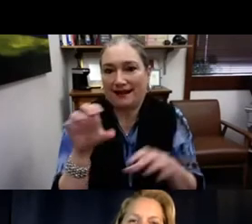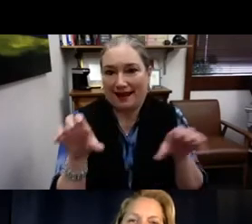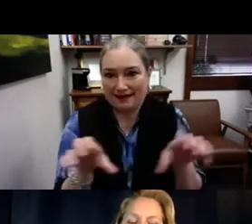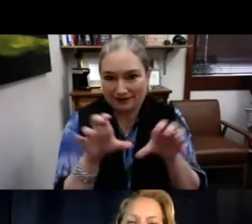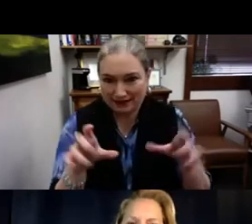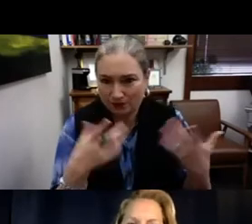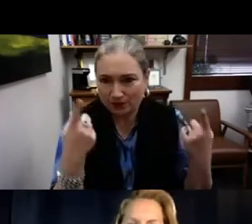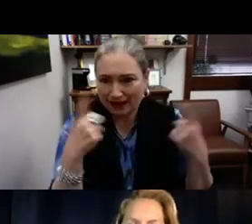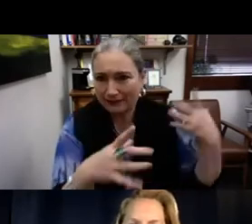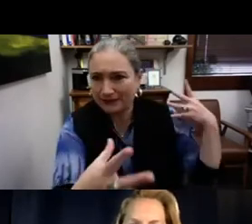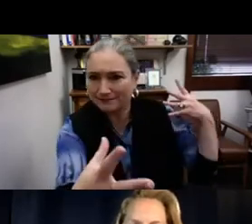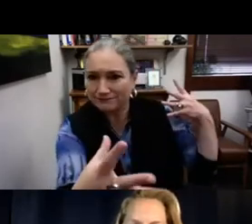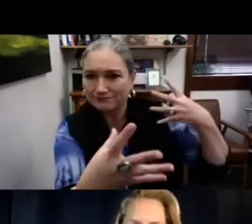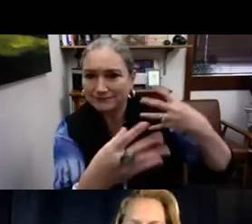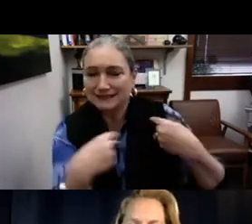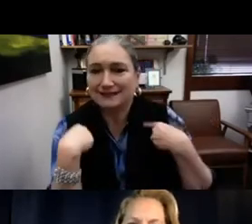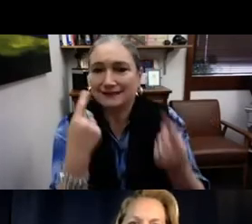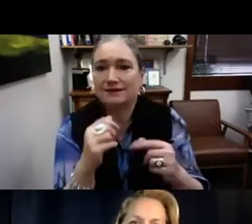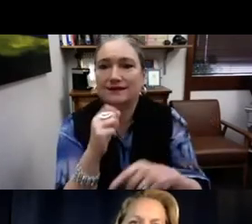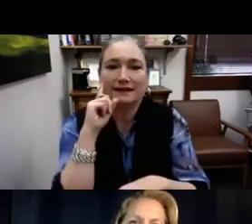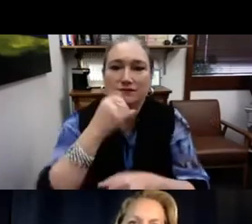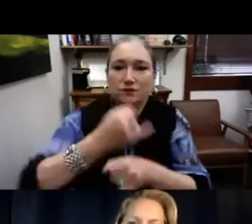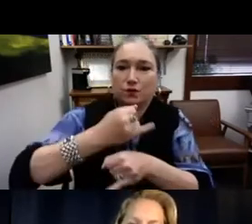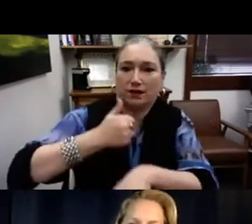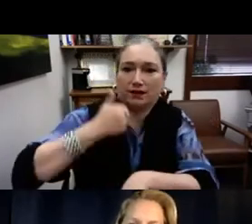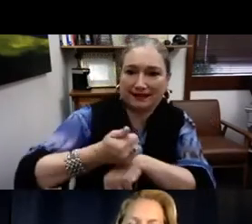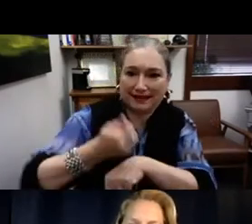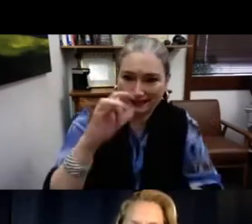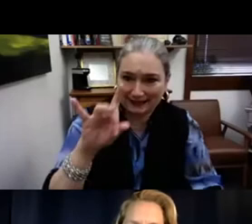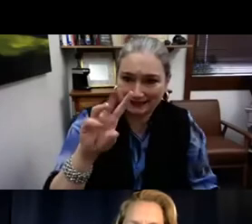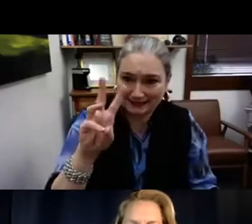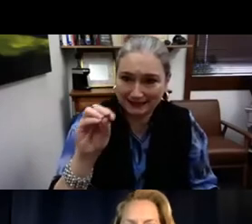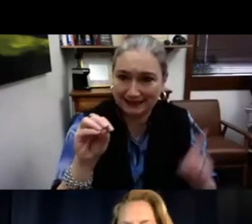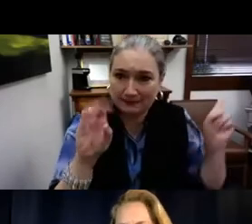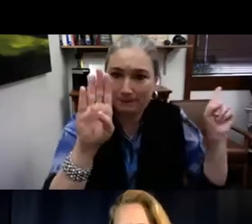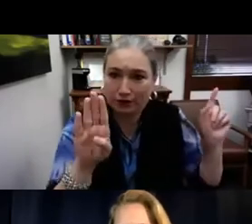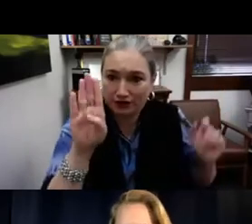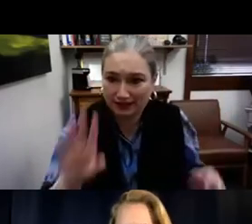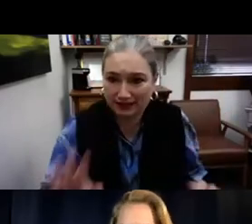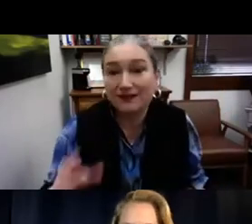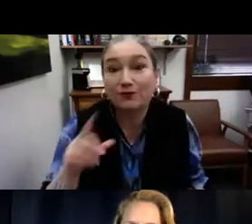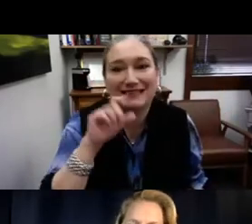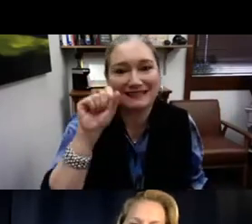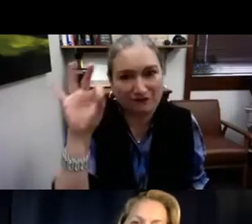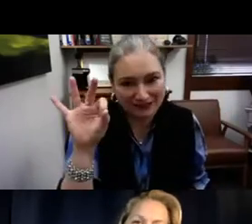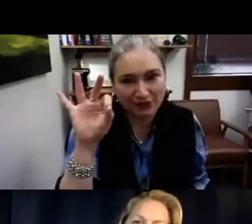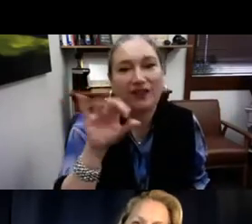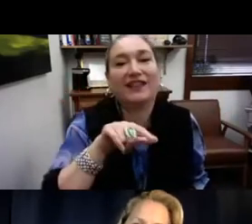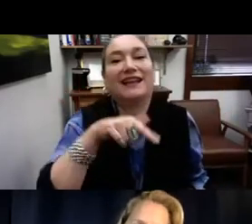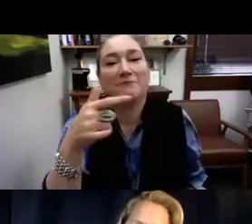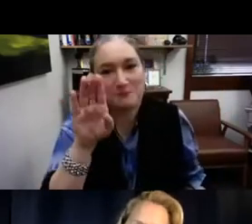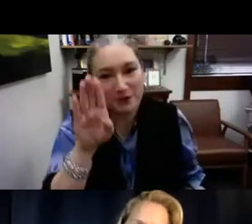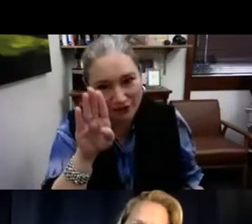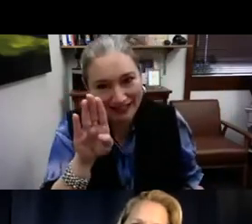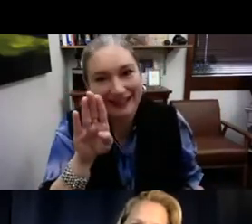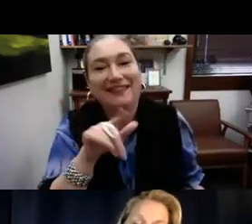So the first one is the data timeline activity, trying to figure out sort of a compilation of what's happened with deaf education. We had a school for the